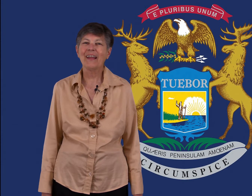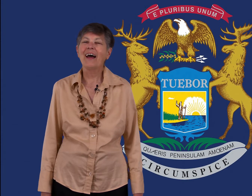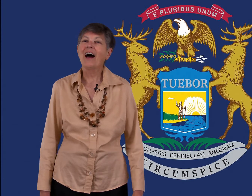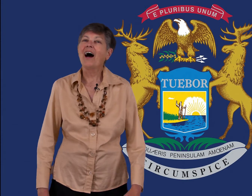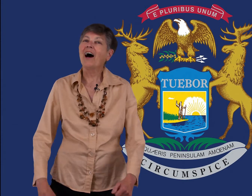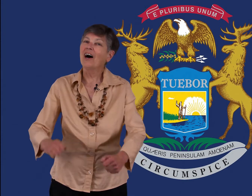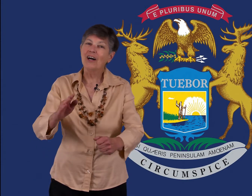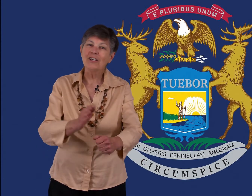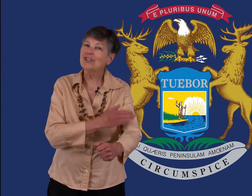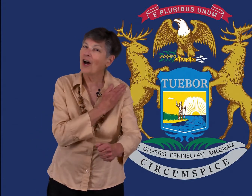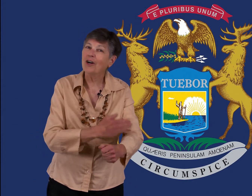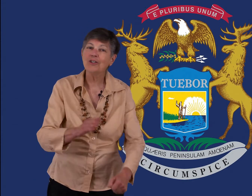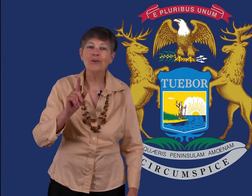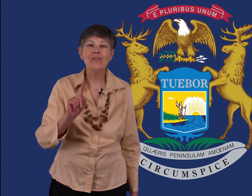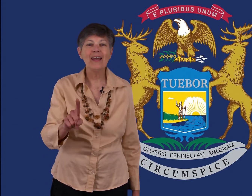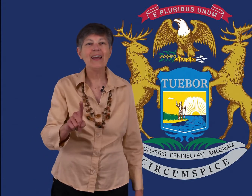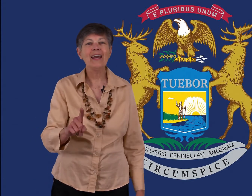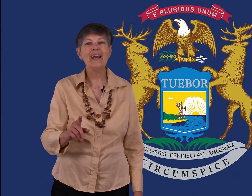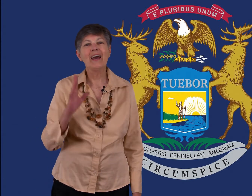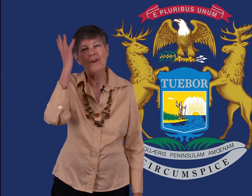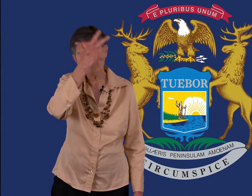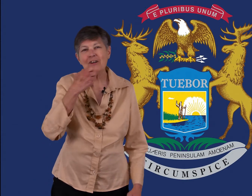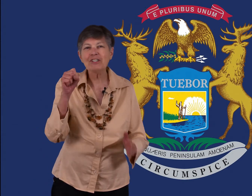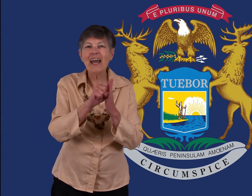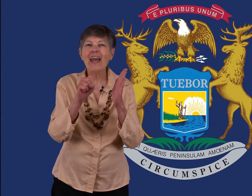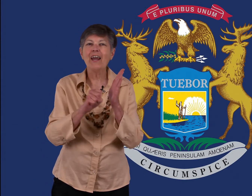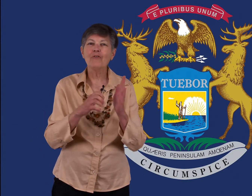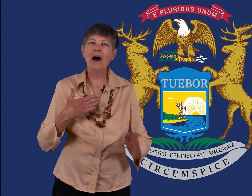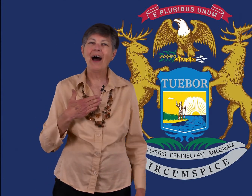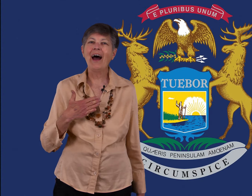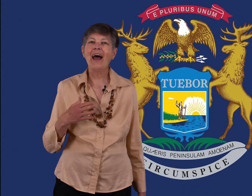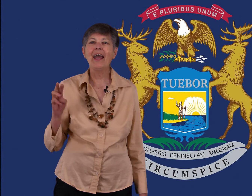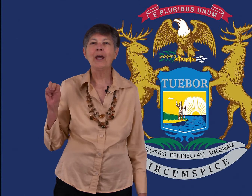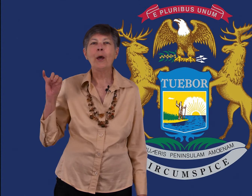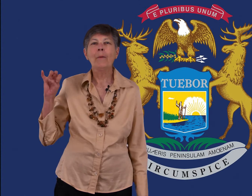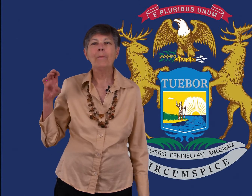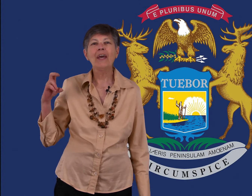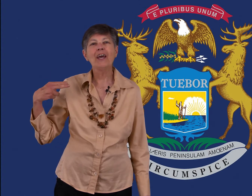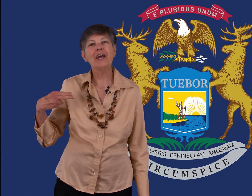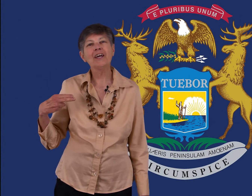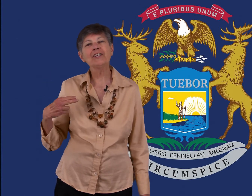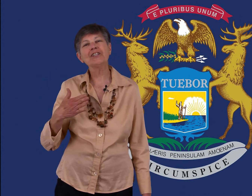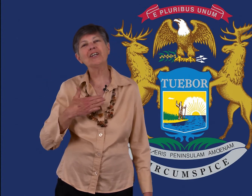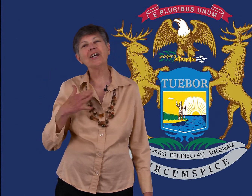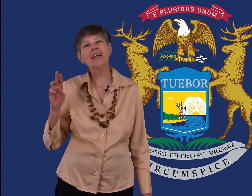A song to thee, first date of time, Michigan,